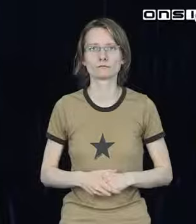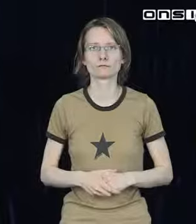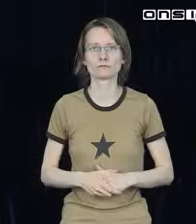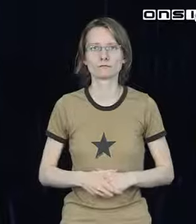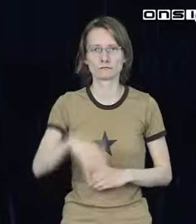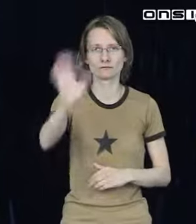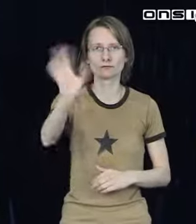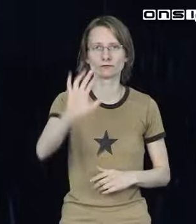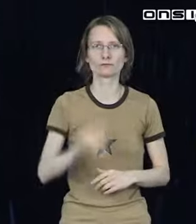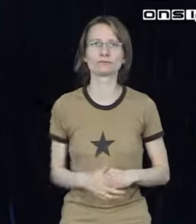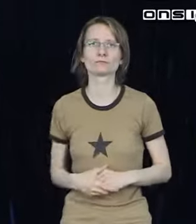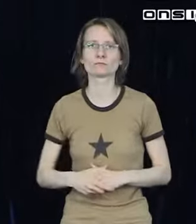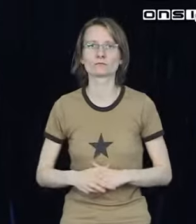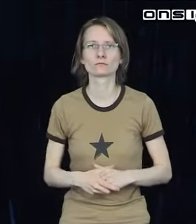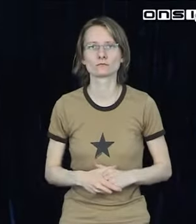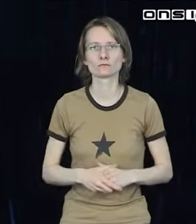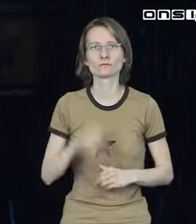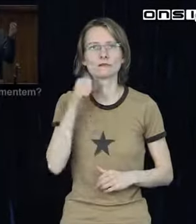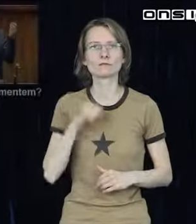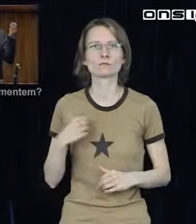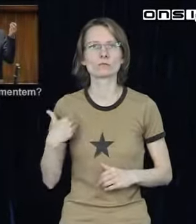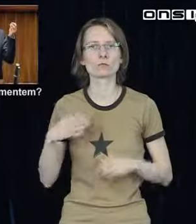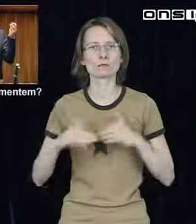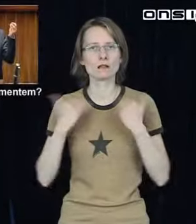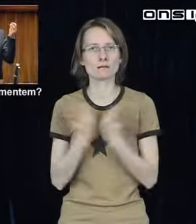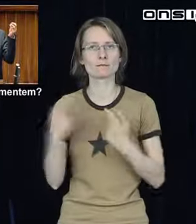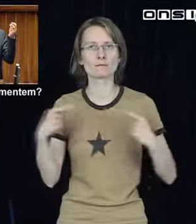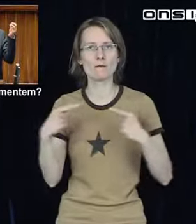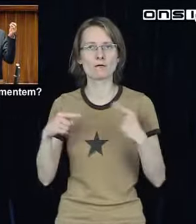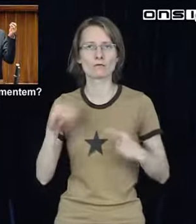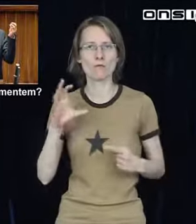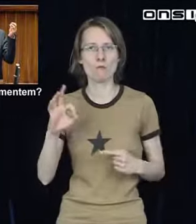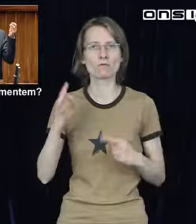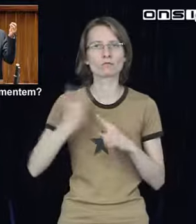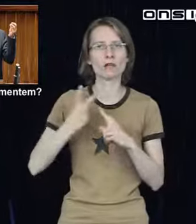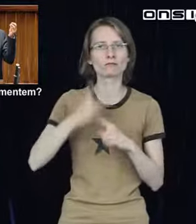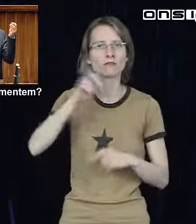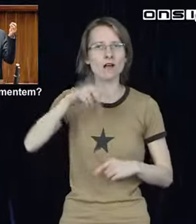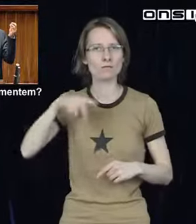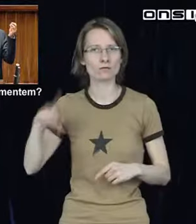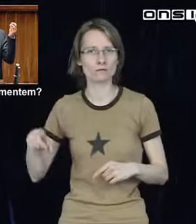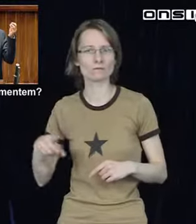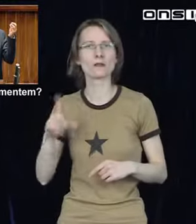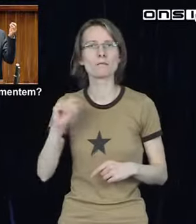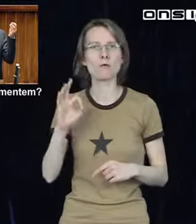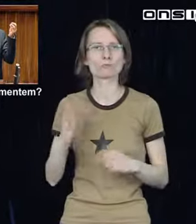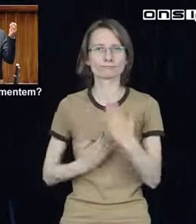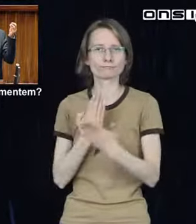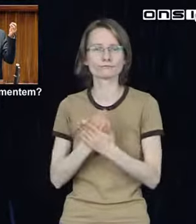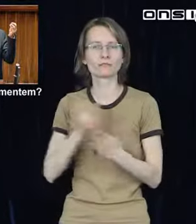You can't seem to be like a shining star But I rather know you're on the black seat of my car You